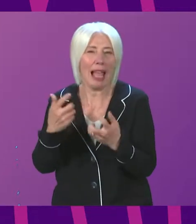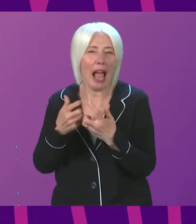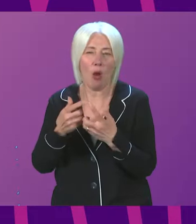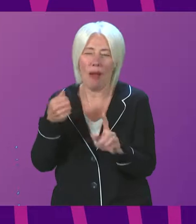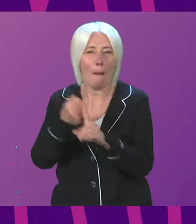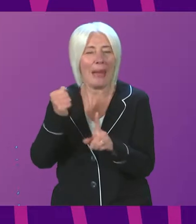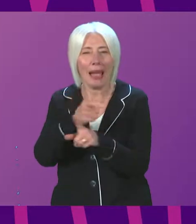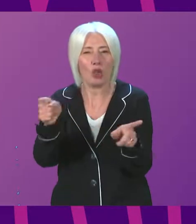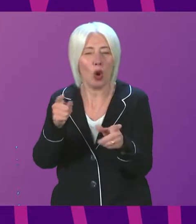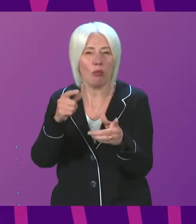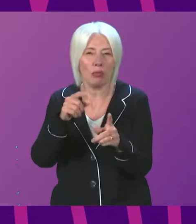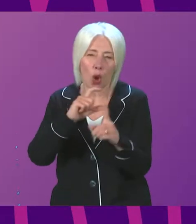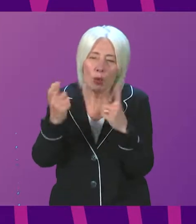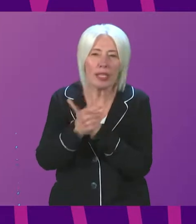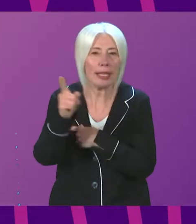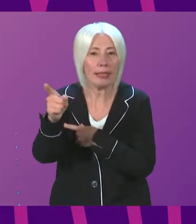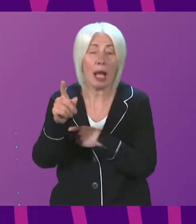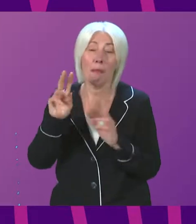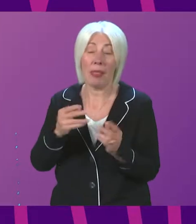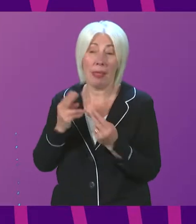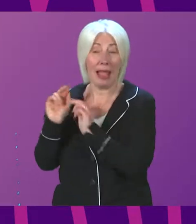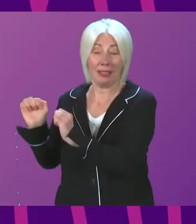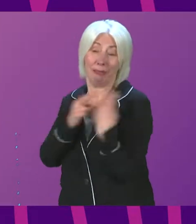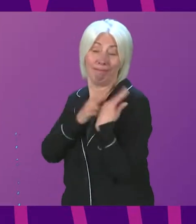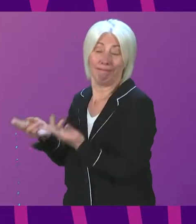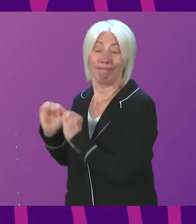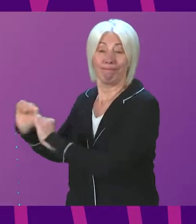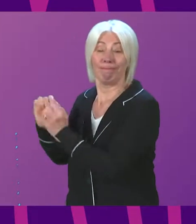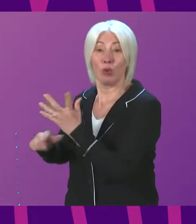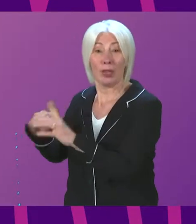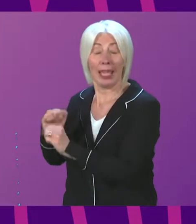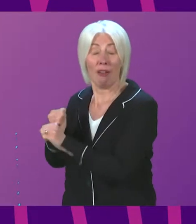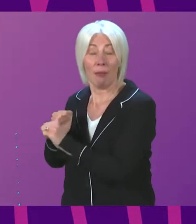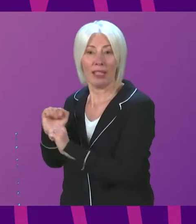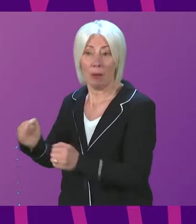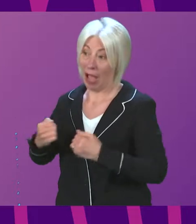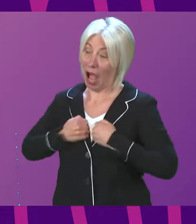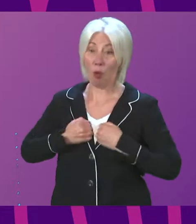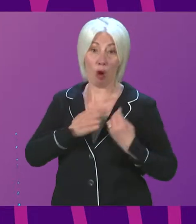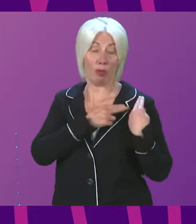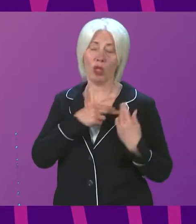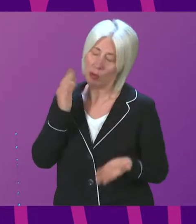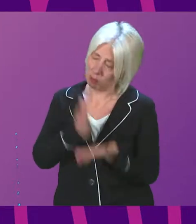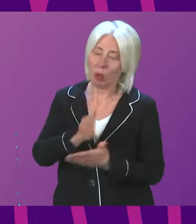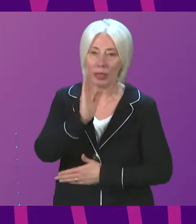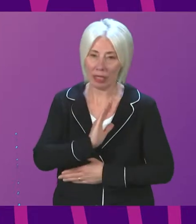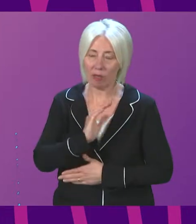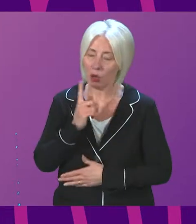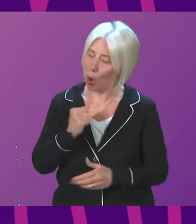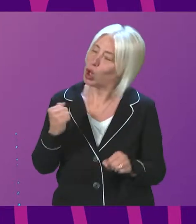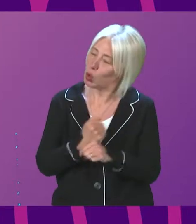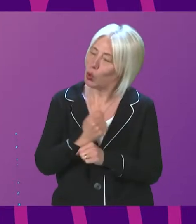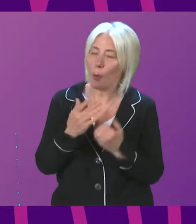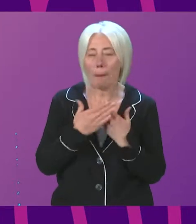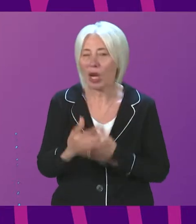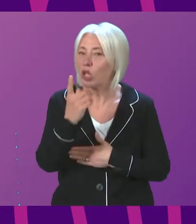communities and this is of course a reserve matter but we take our responsibility seriously and the Scottish Government wants to do as much as we can so for our